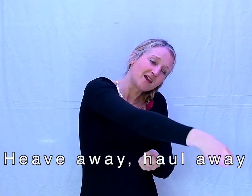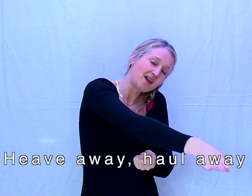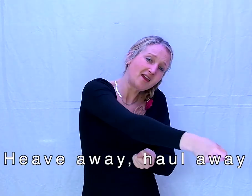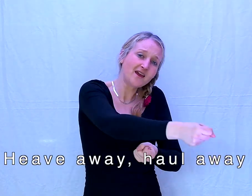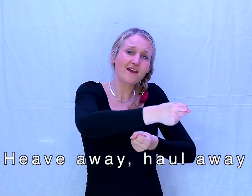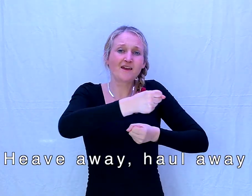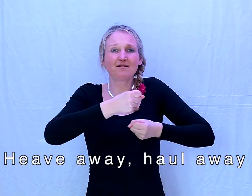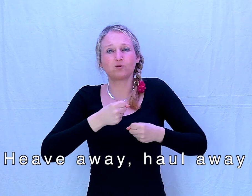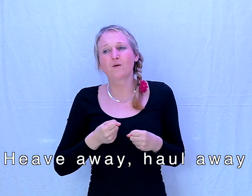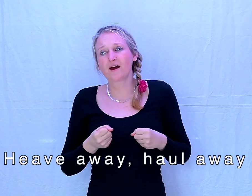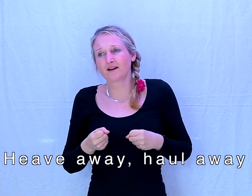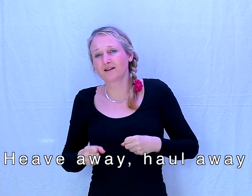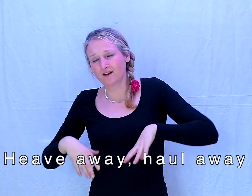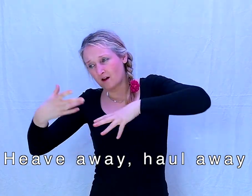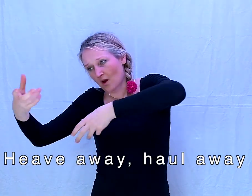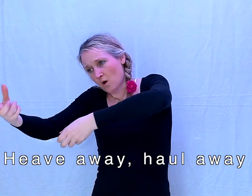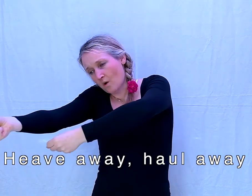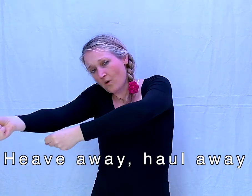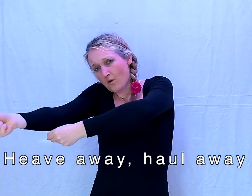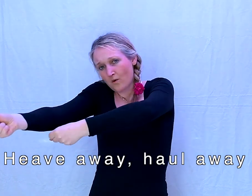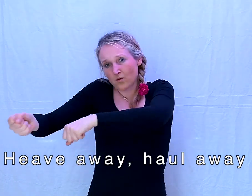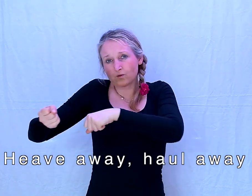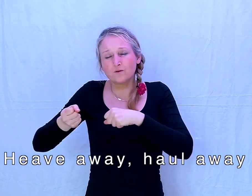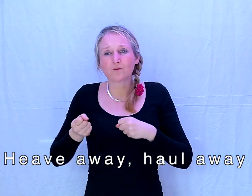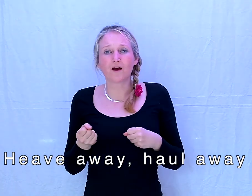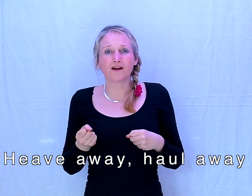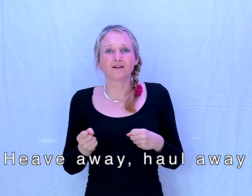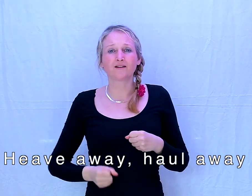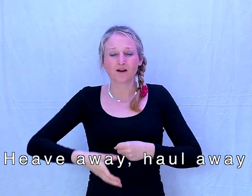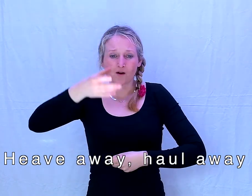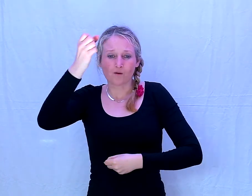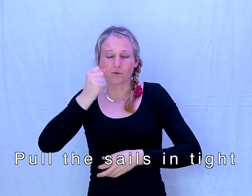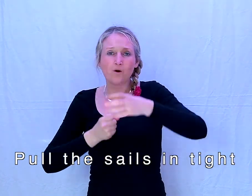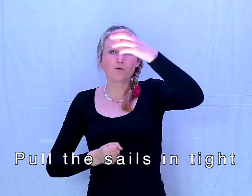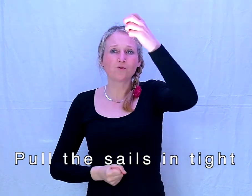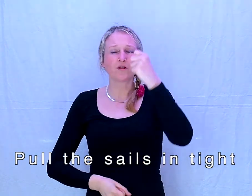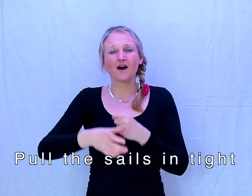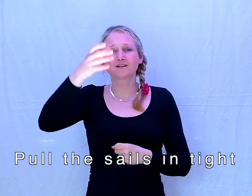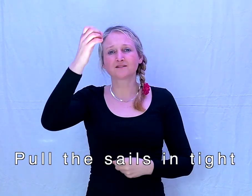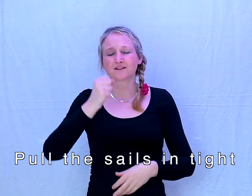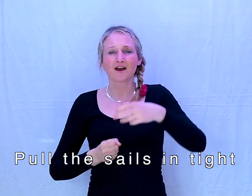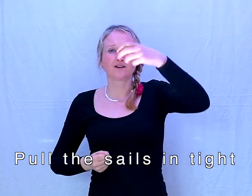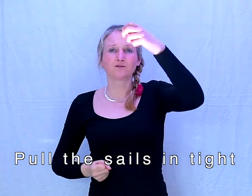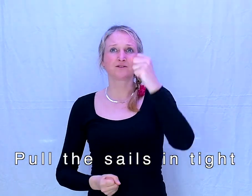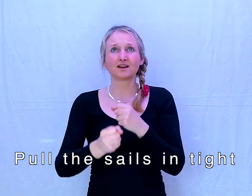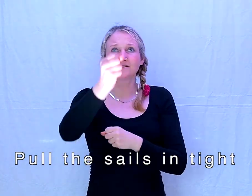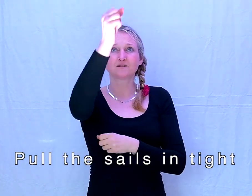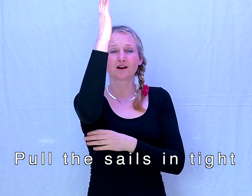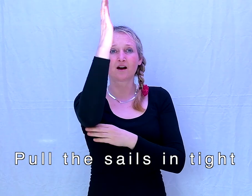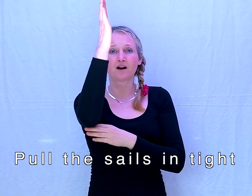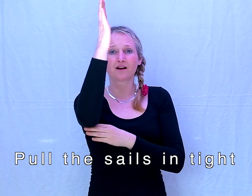Heave away, haul away, pull the sails in tight.